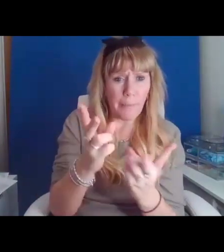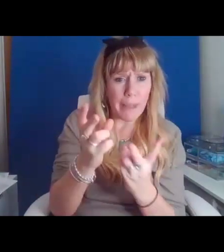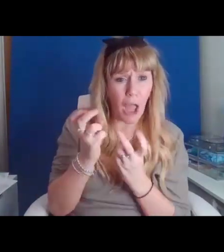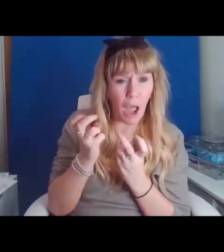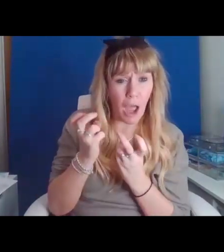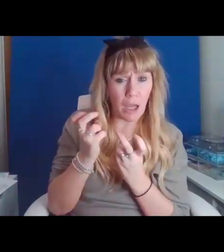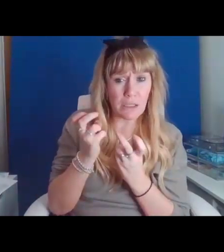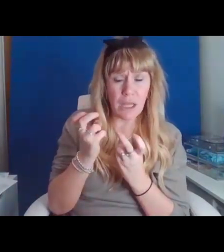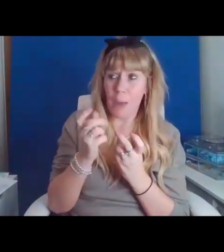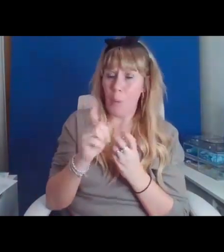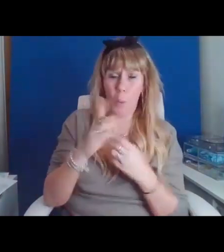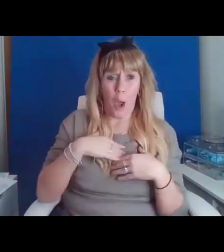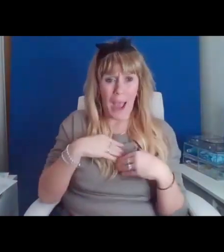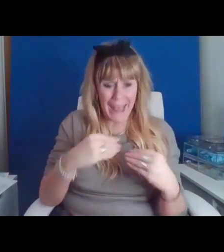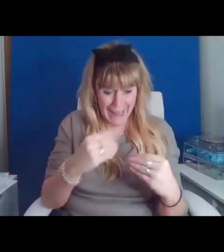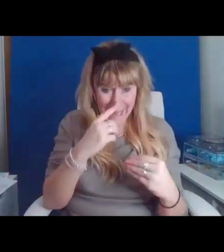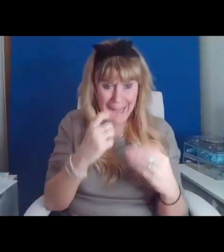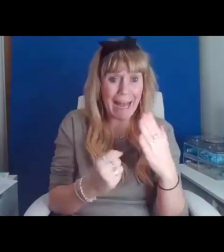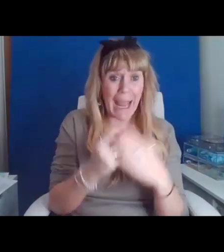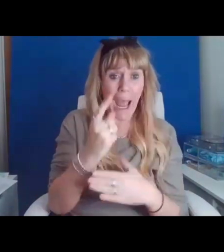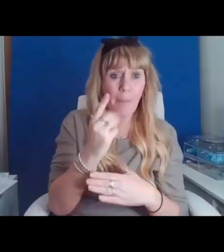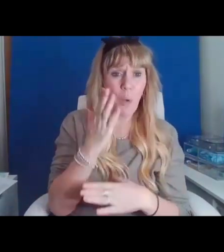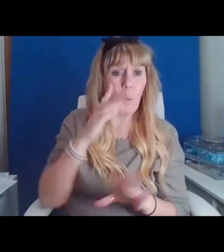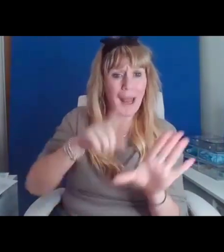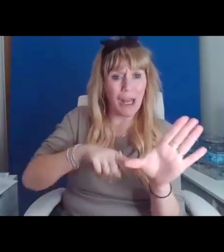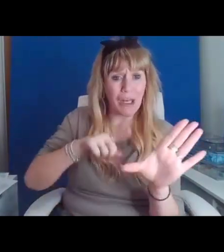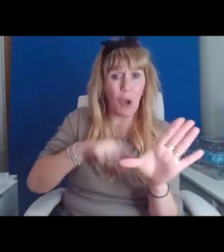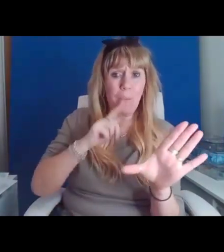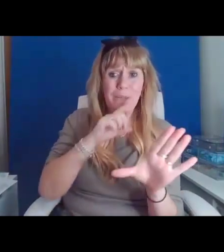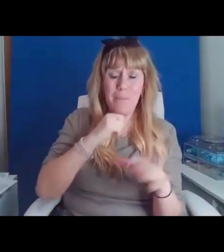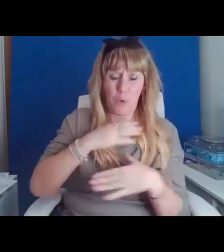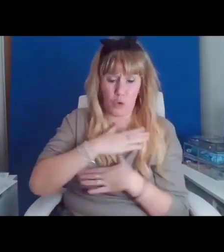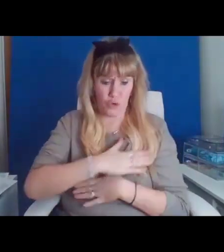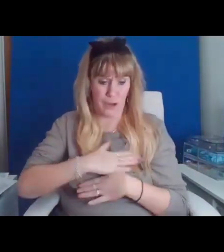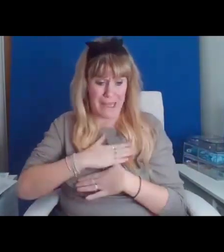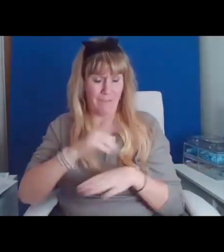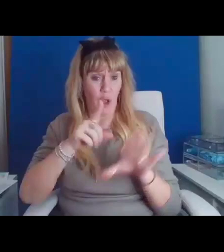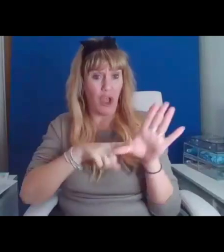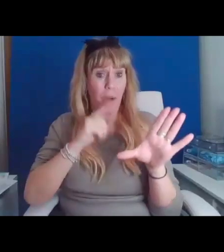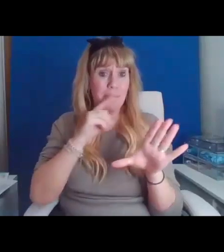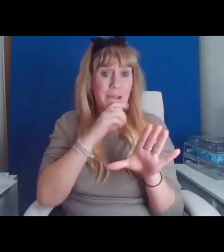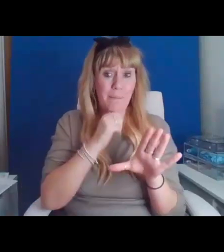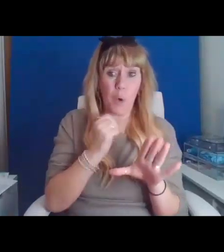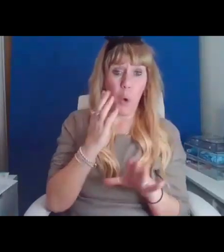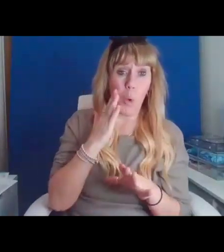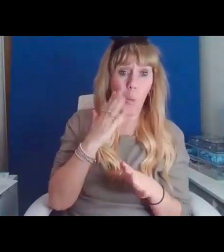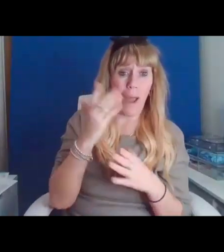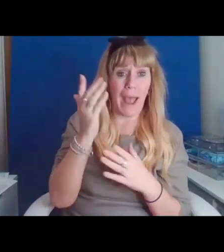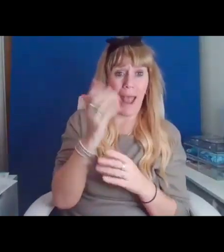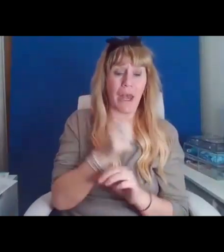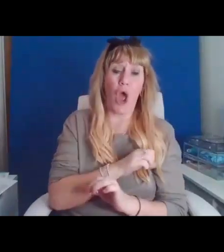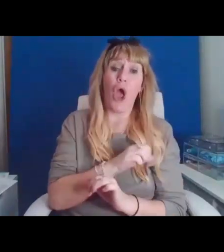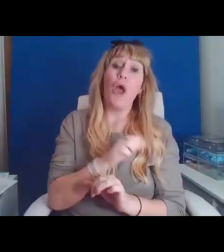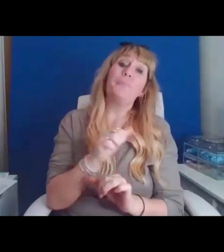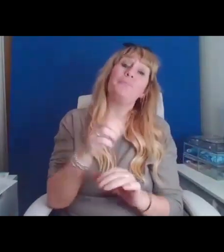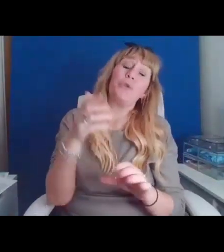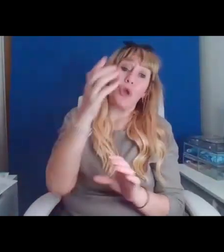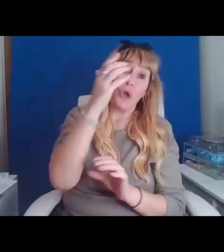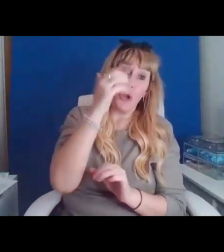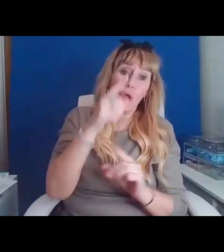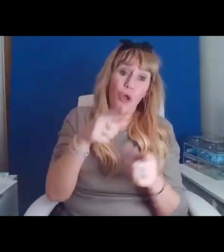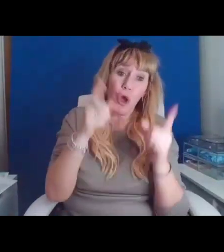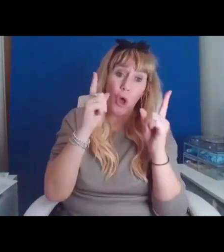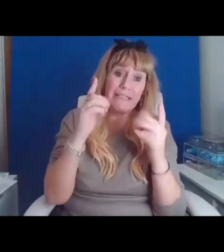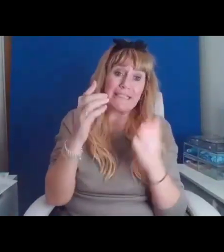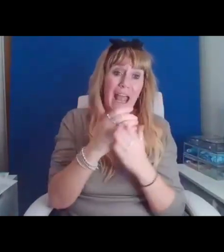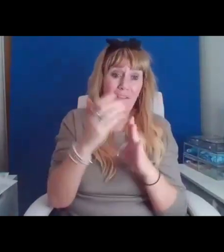what healing can be done when young people grieve young people in a place where God save the queen is replaced with the king and the song just